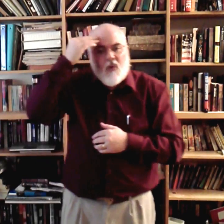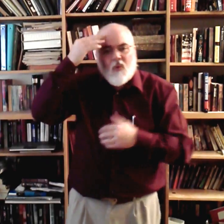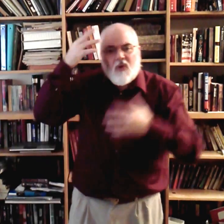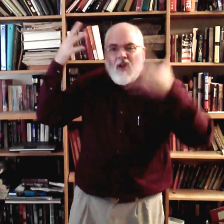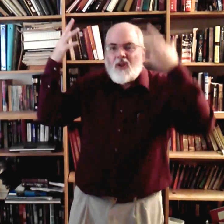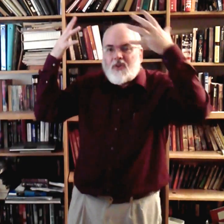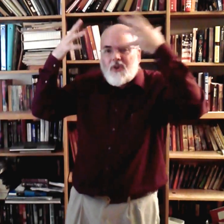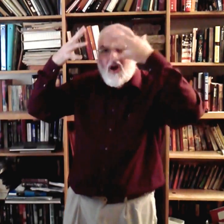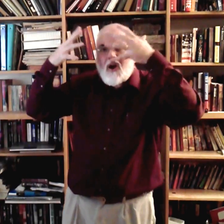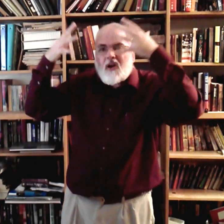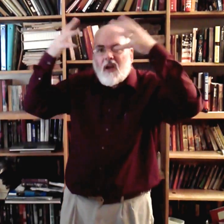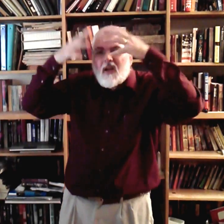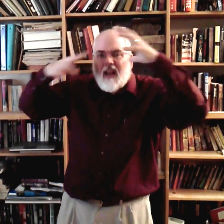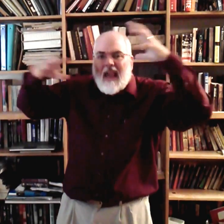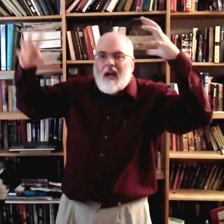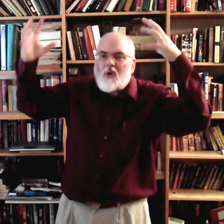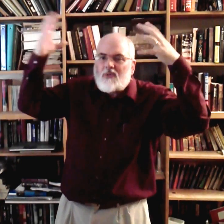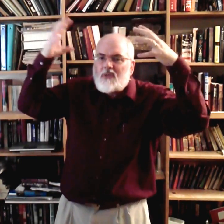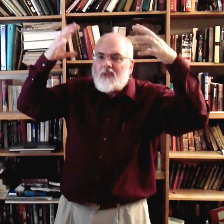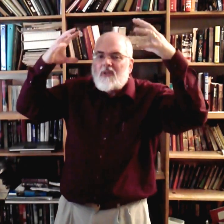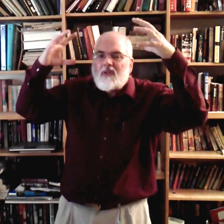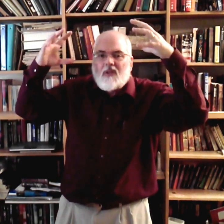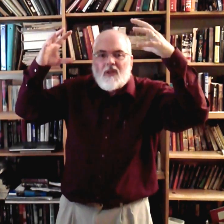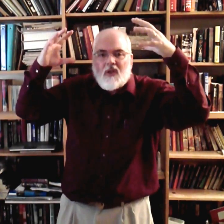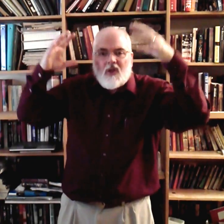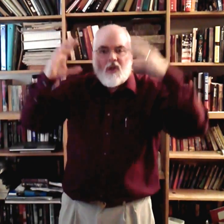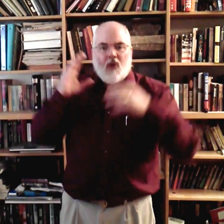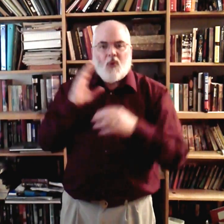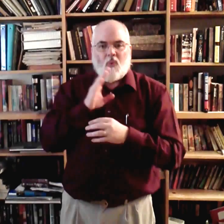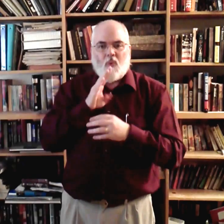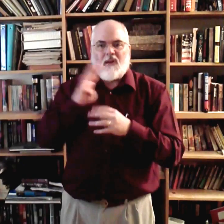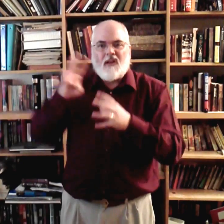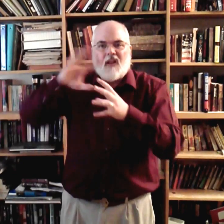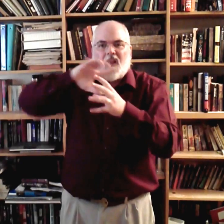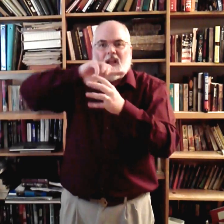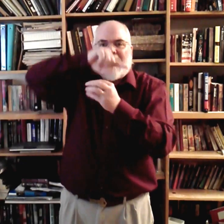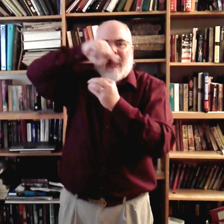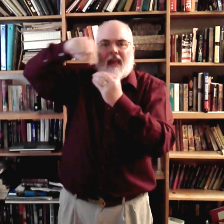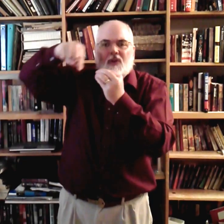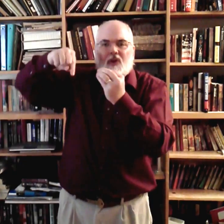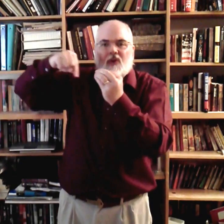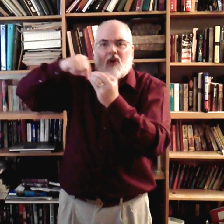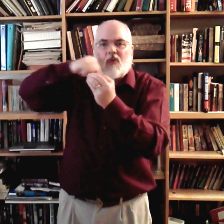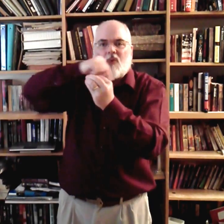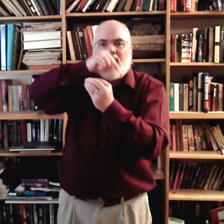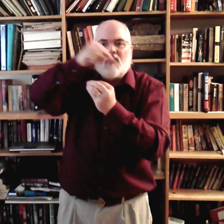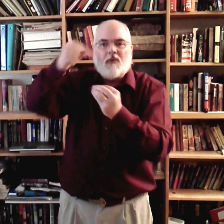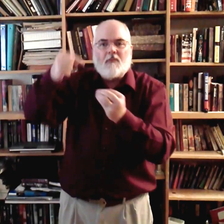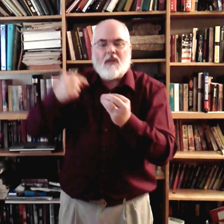dark clouds will gather round me.